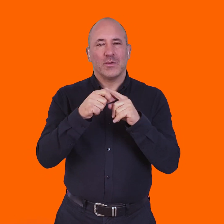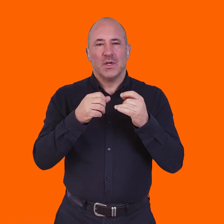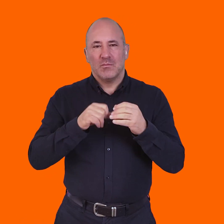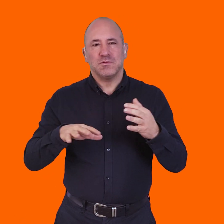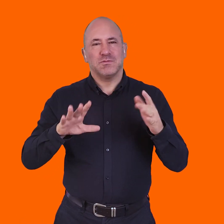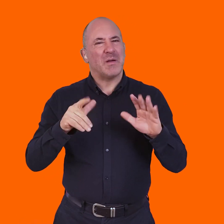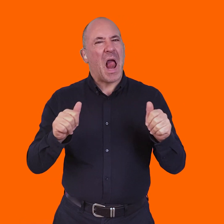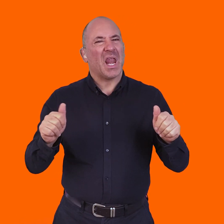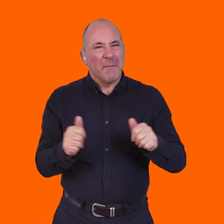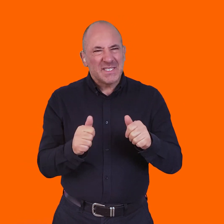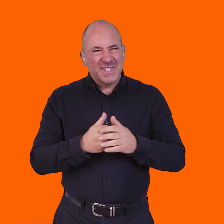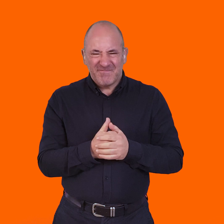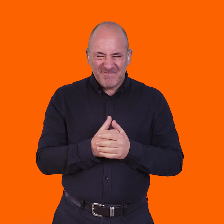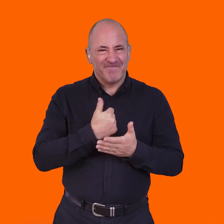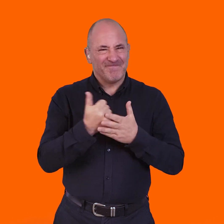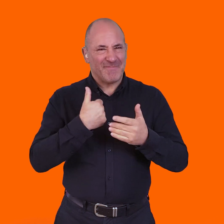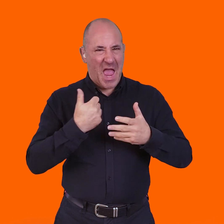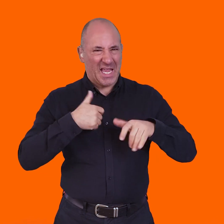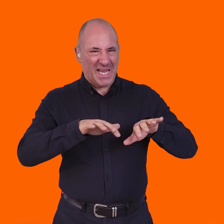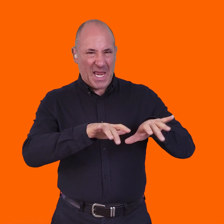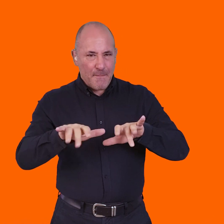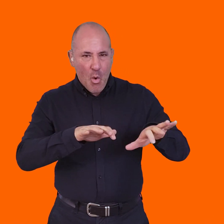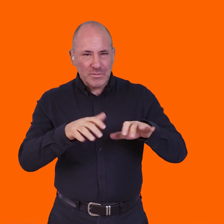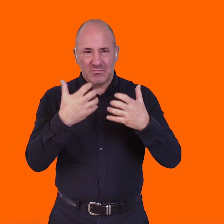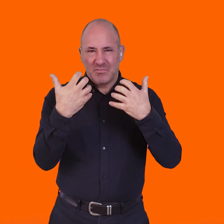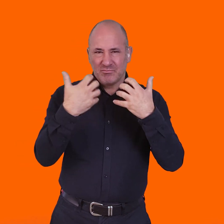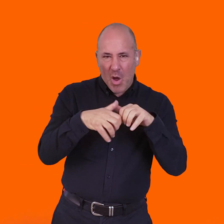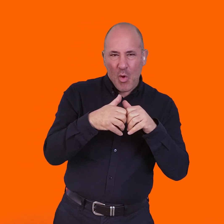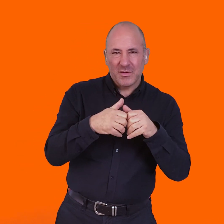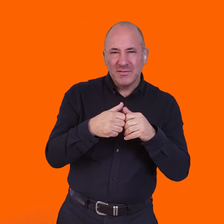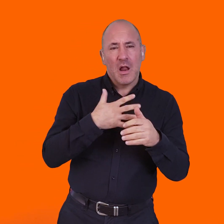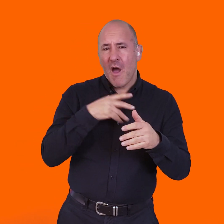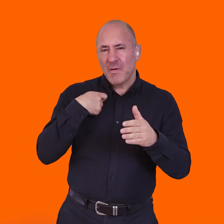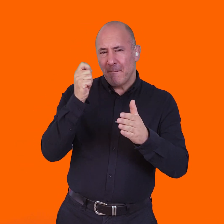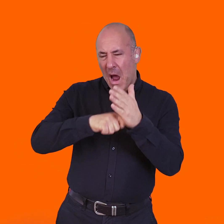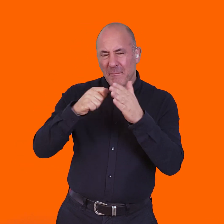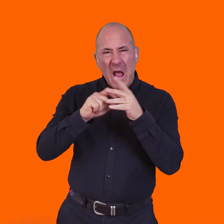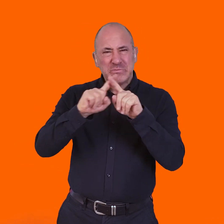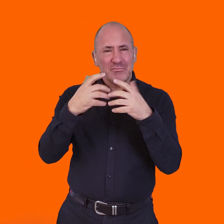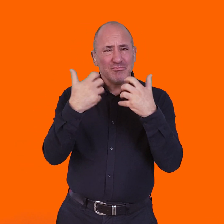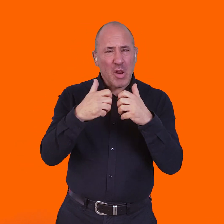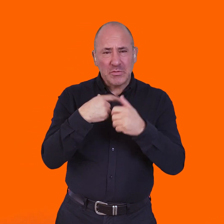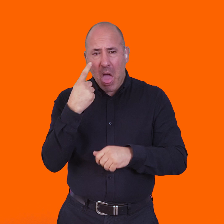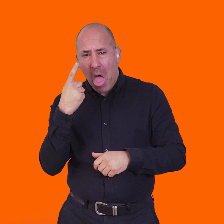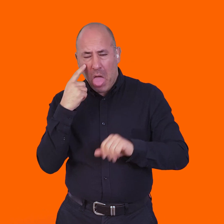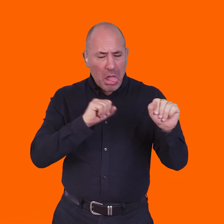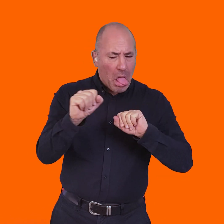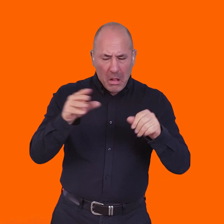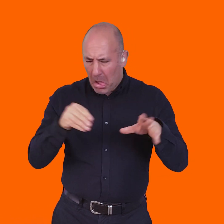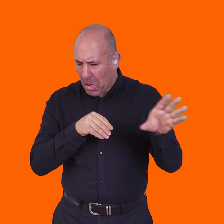played, like, a little acoustic guitar with open chord in, but it was quite limited. And I've always played, sort of, keyboards and used technology and